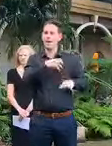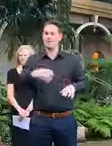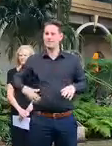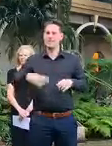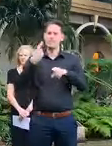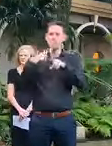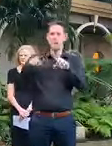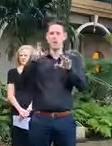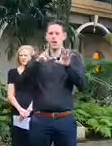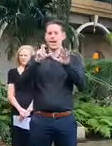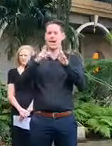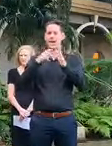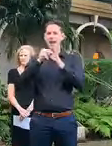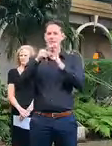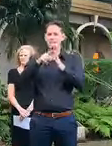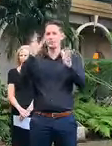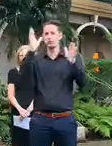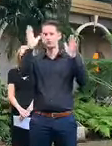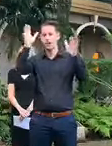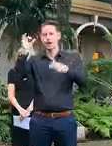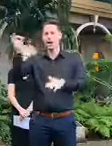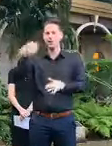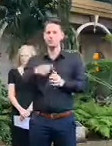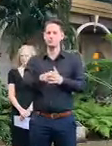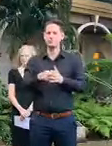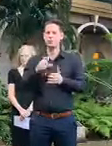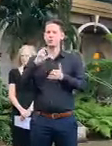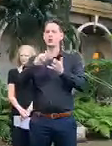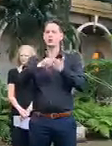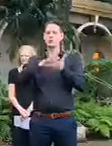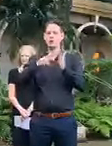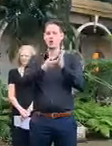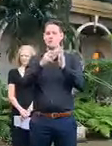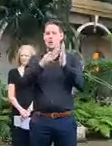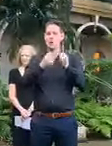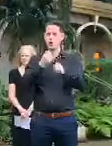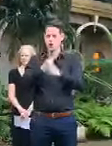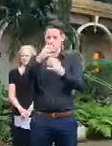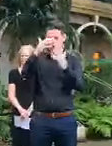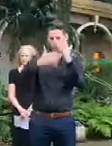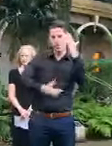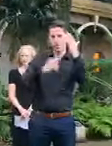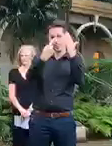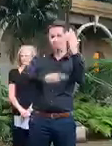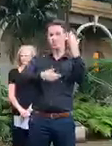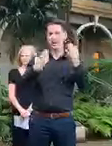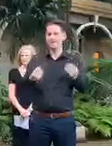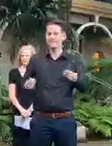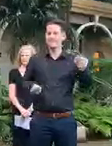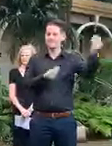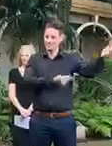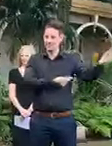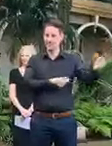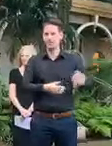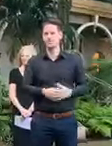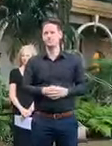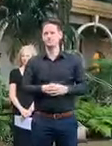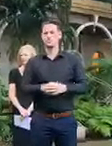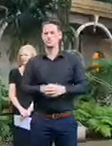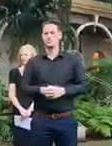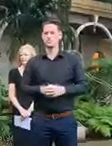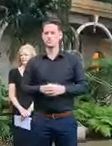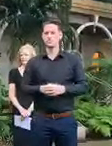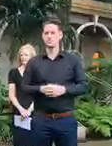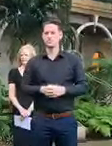Communities of course, Torres Strait Island, Cherbourg, I've got the whole list here that we'll go through and pass on to everyone.